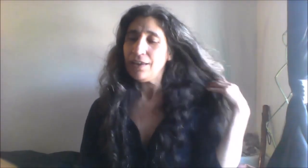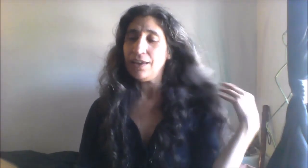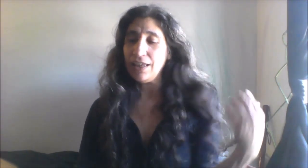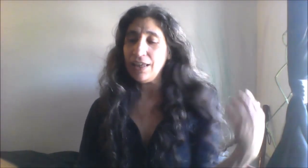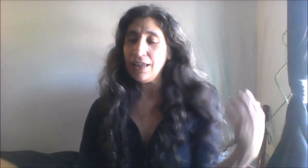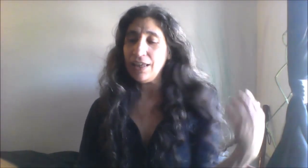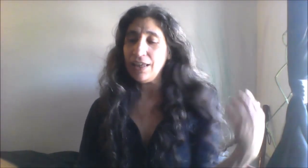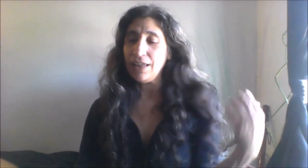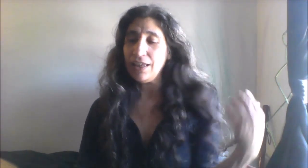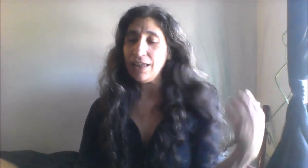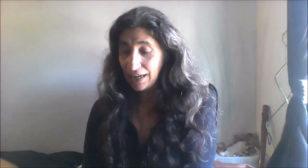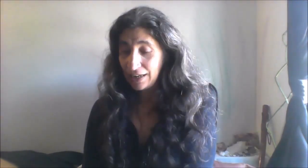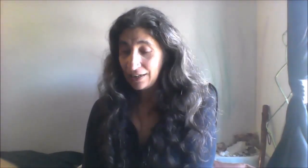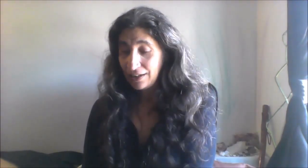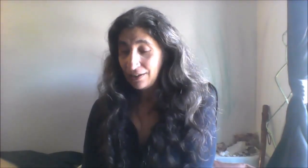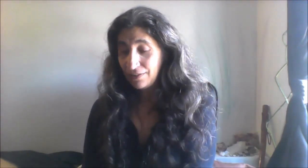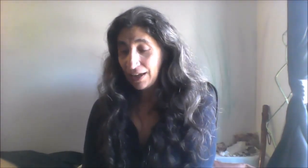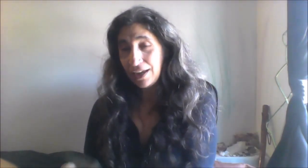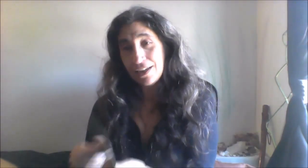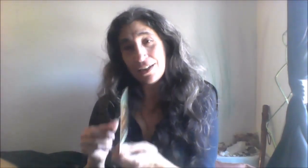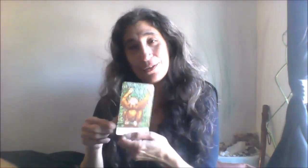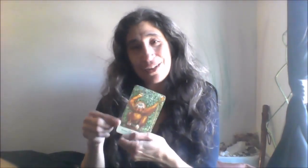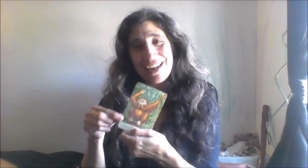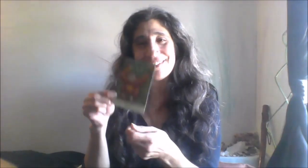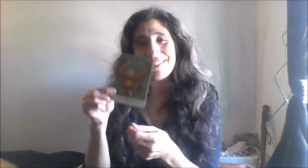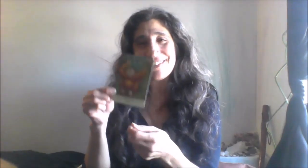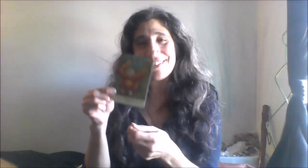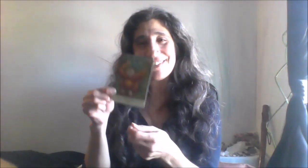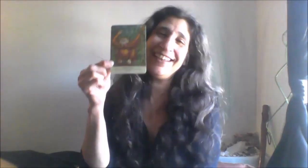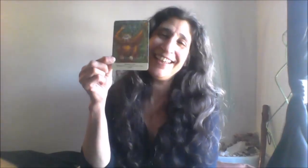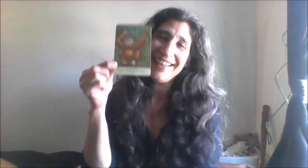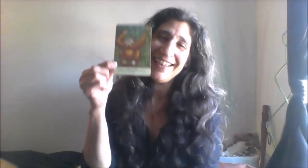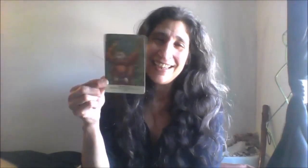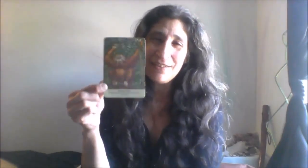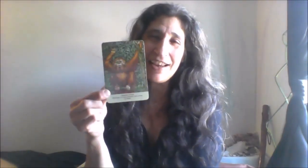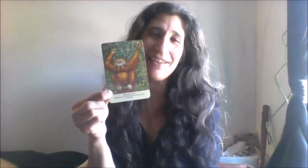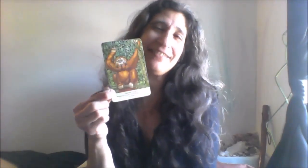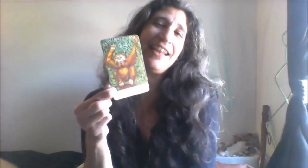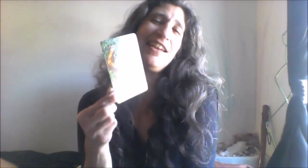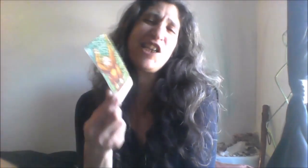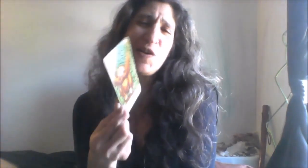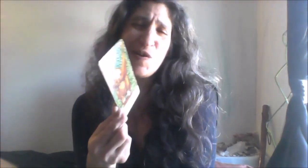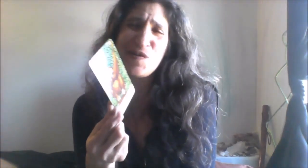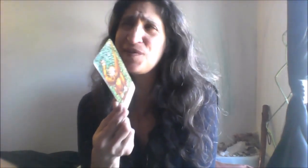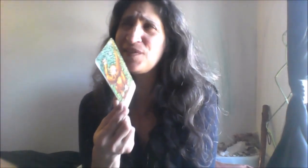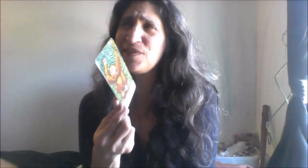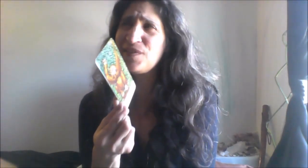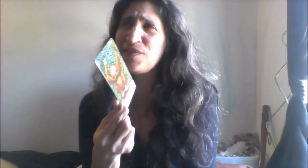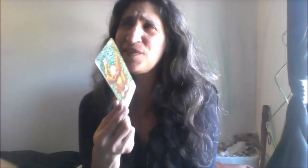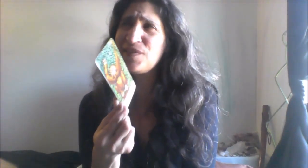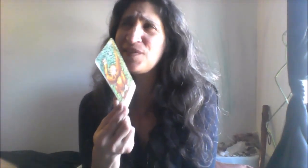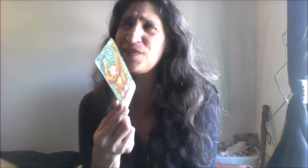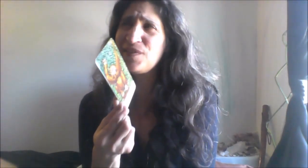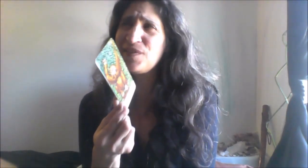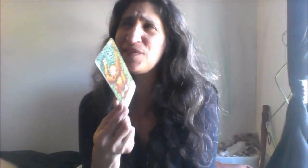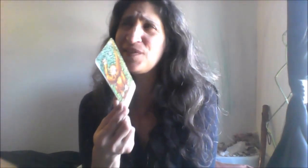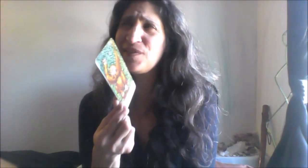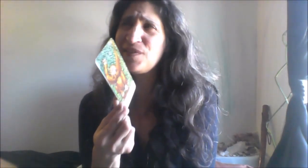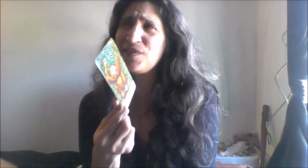do what you want you know roll around you know you go nudge your your your your brother or your friend it's about the sweetness of